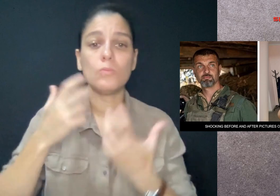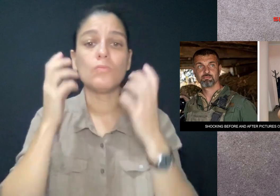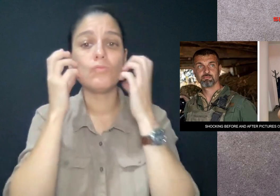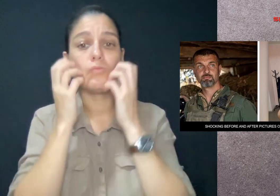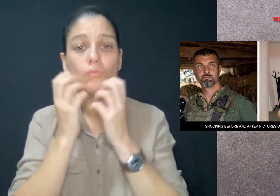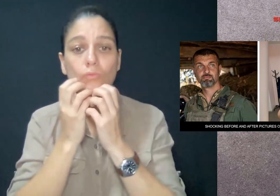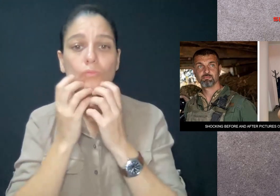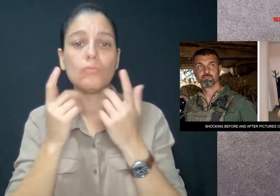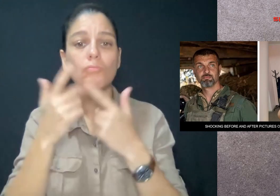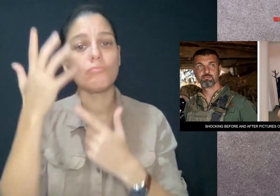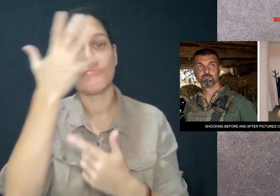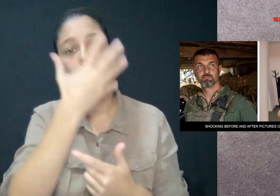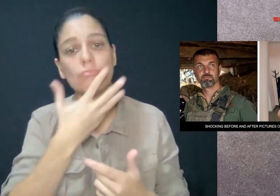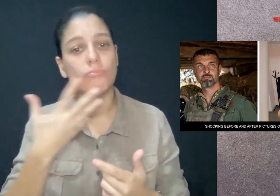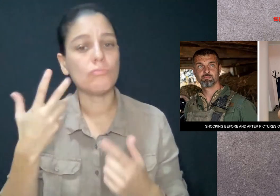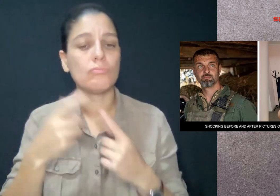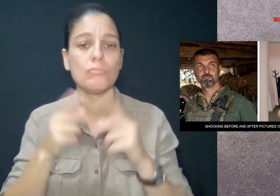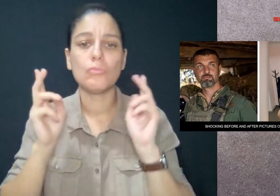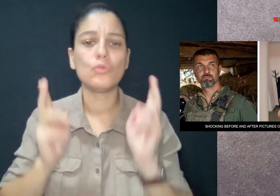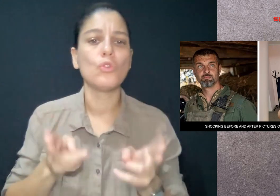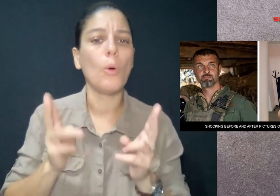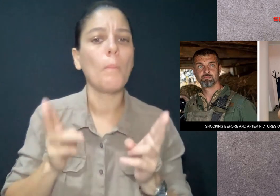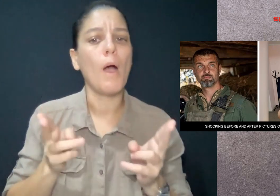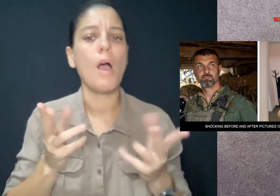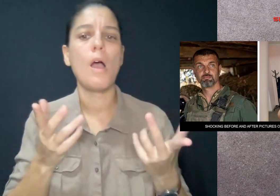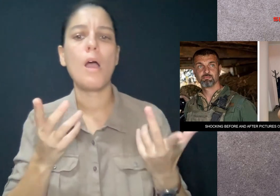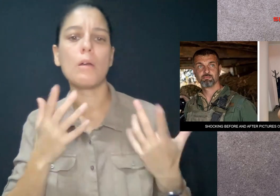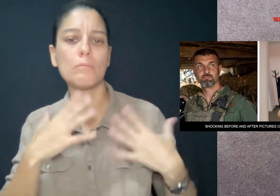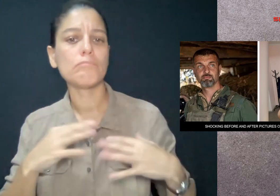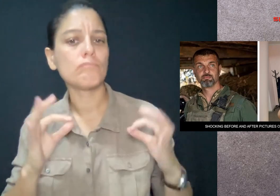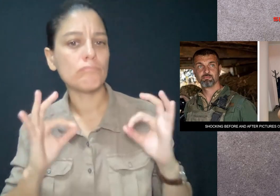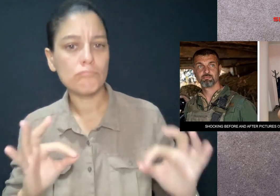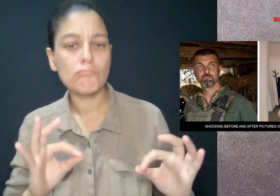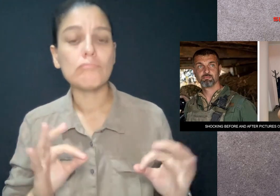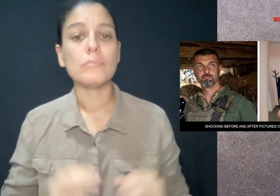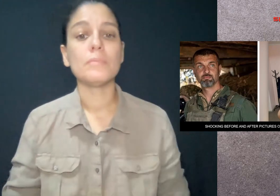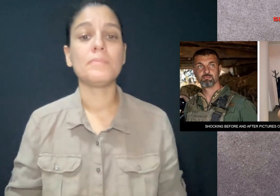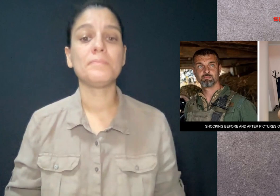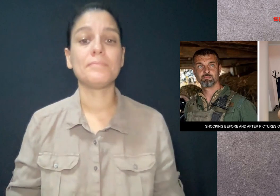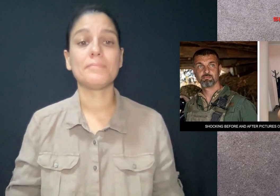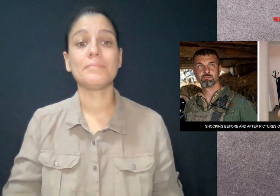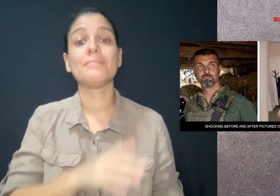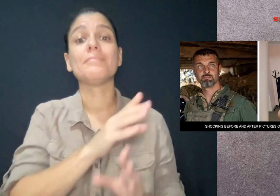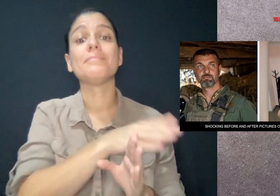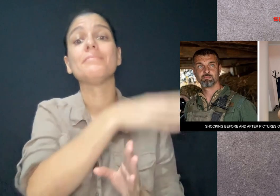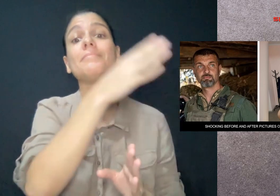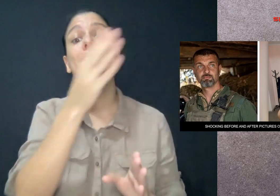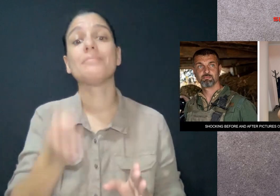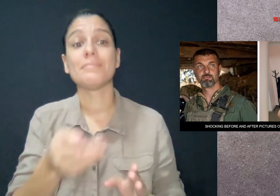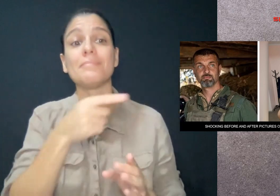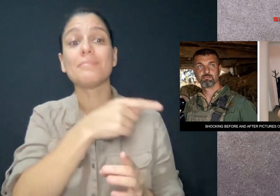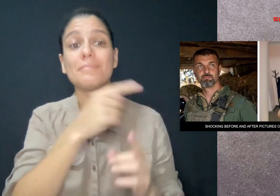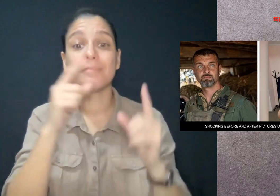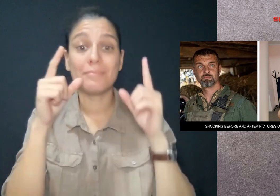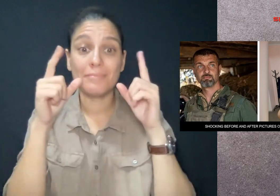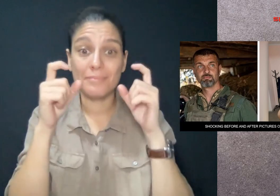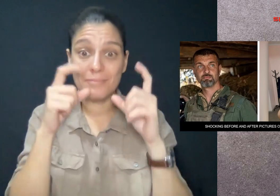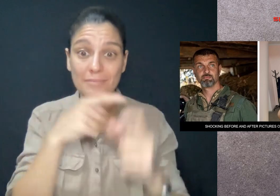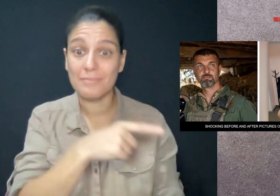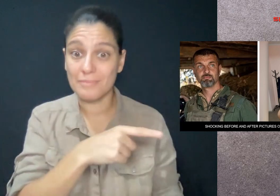with a black and grey goatee and a healthy looking full face. In the after photo,